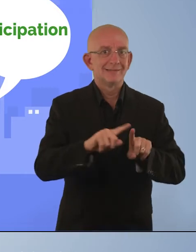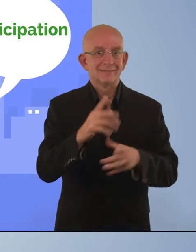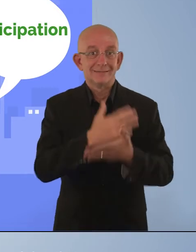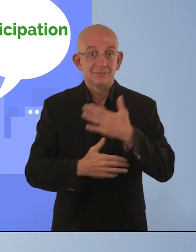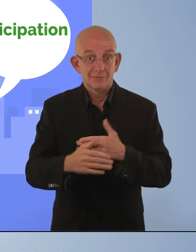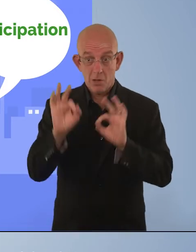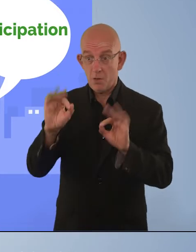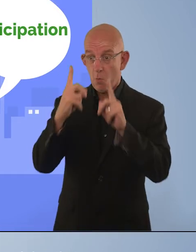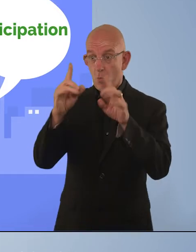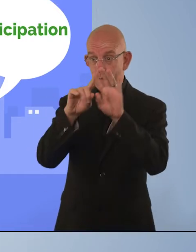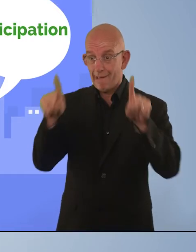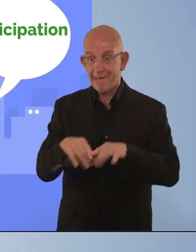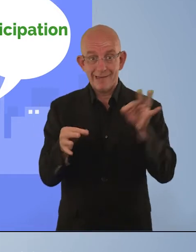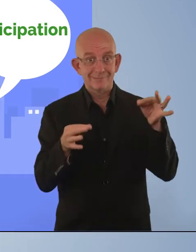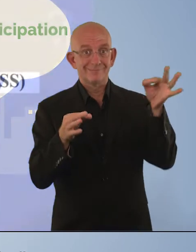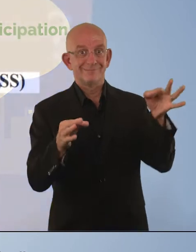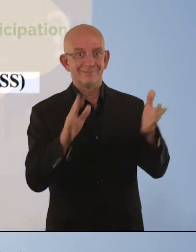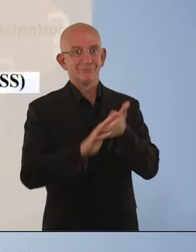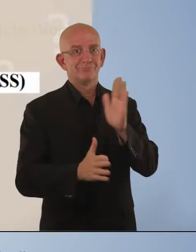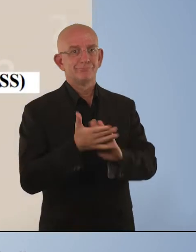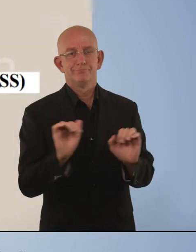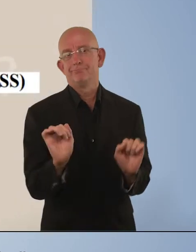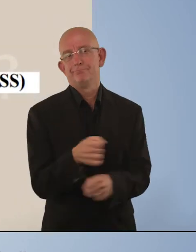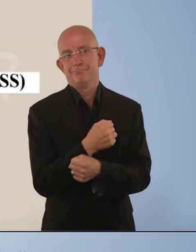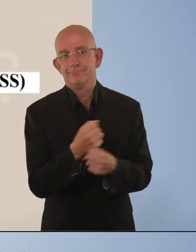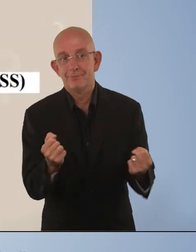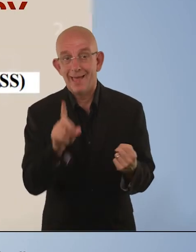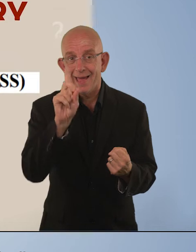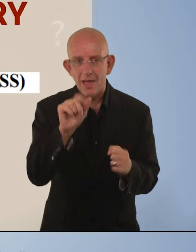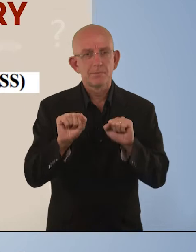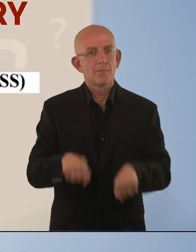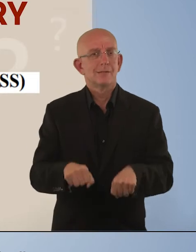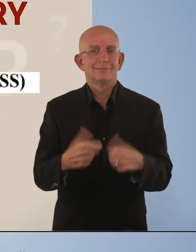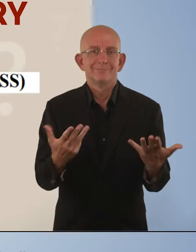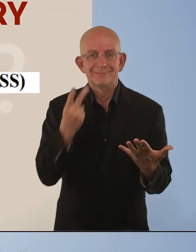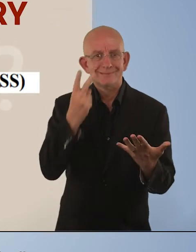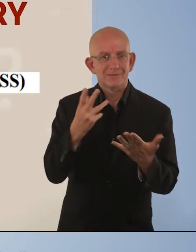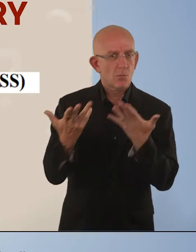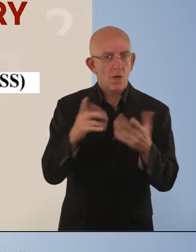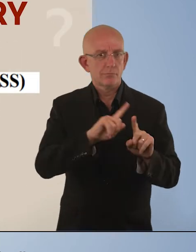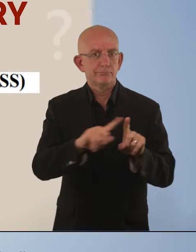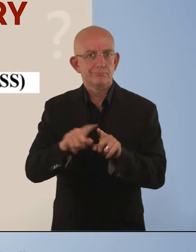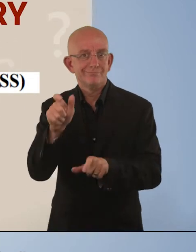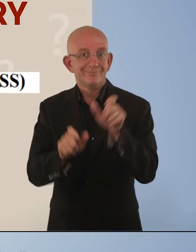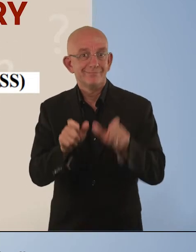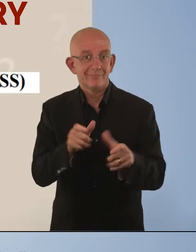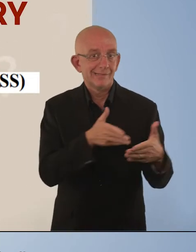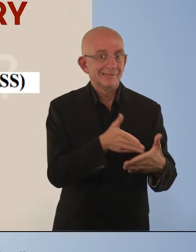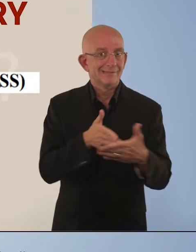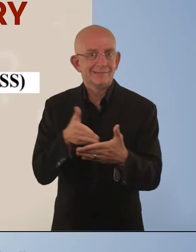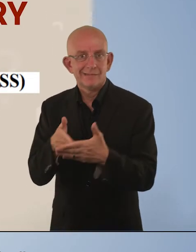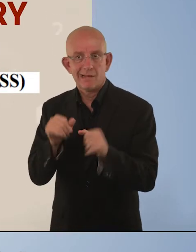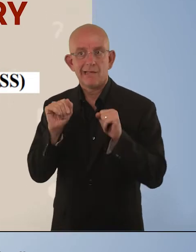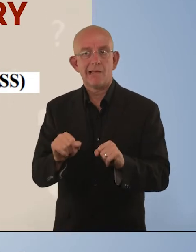standard for doing that. However, is it necessary to identify all persons with functional limitations who are